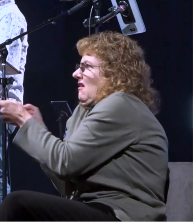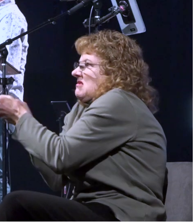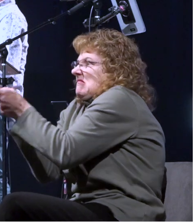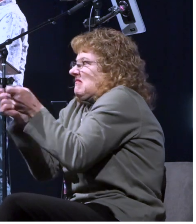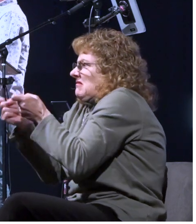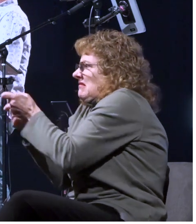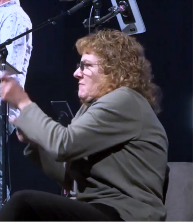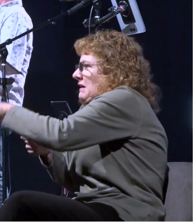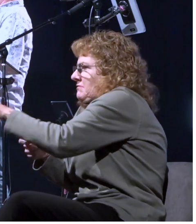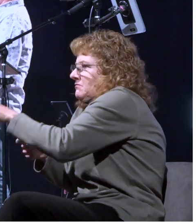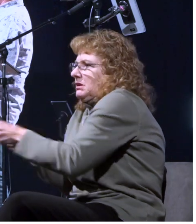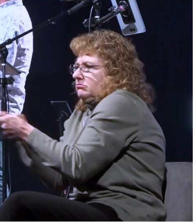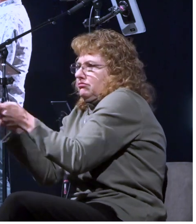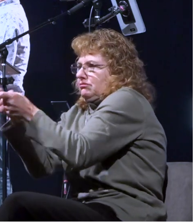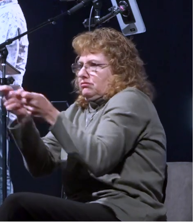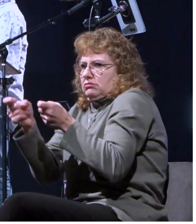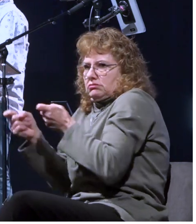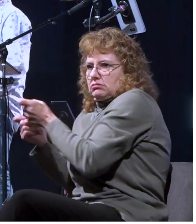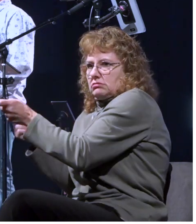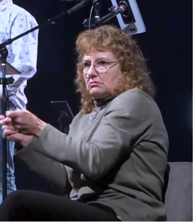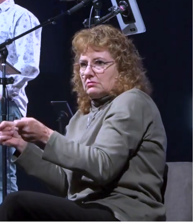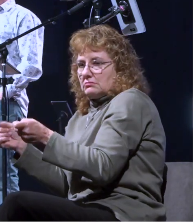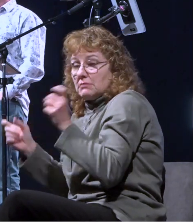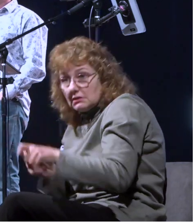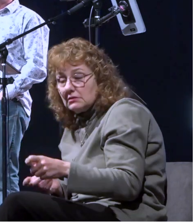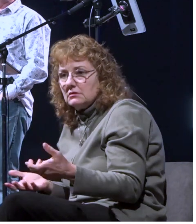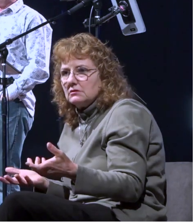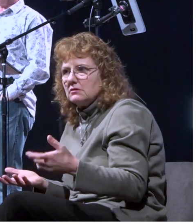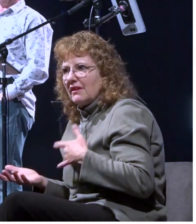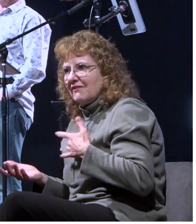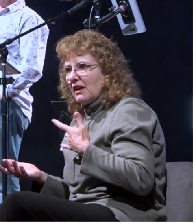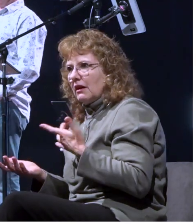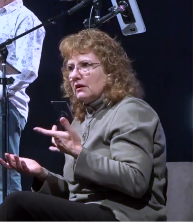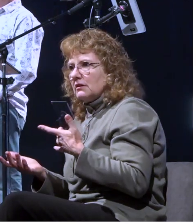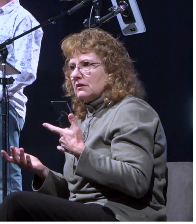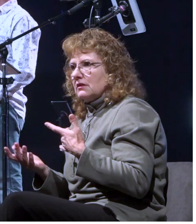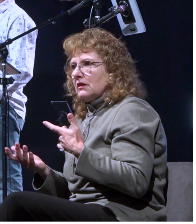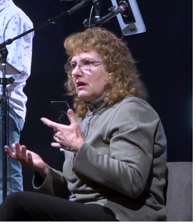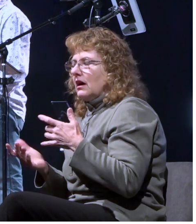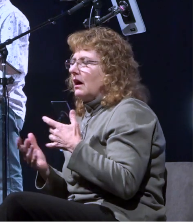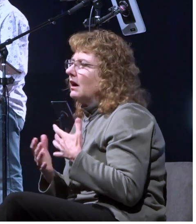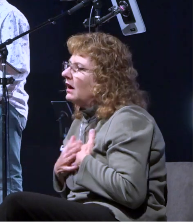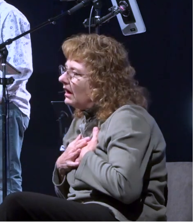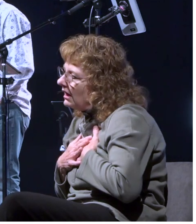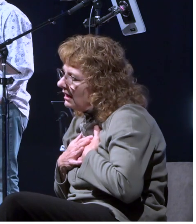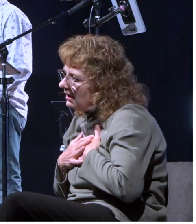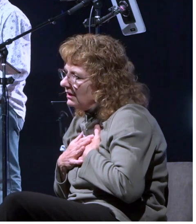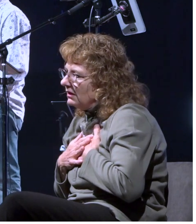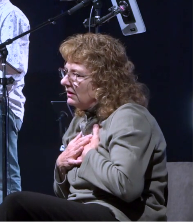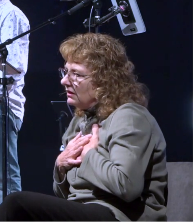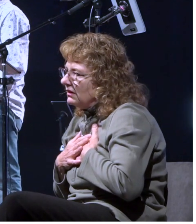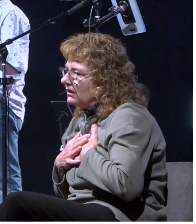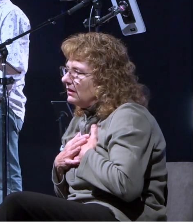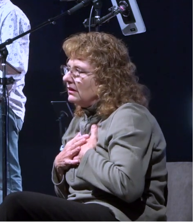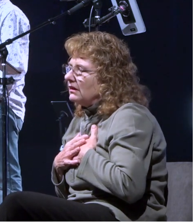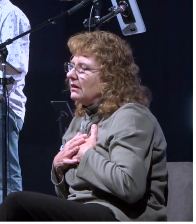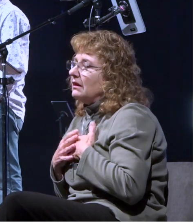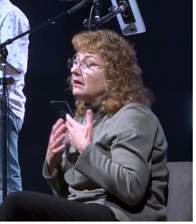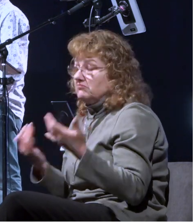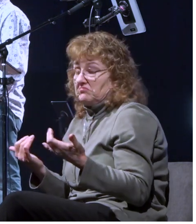for situations in which they feel out of control now maybe it's